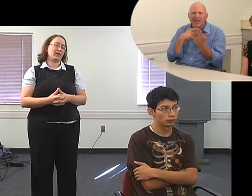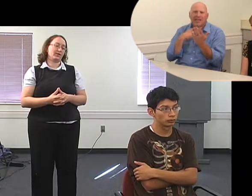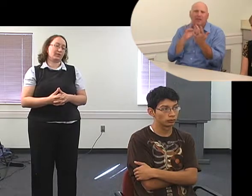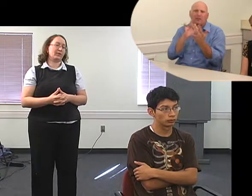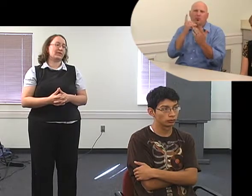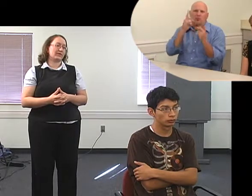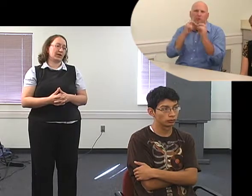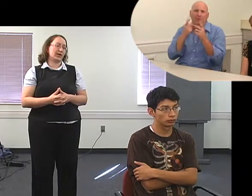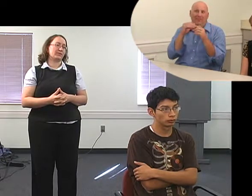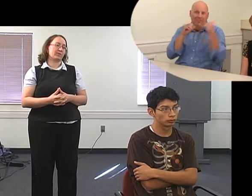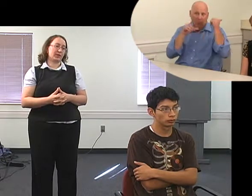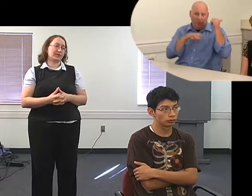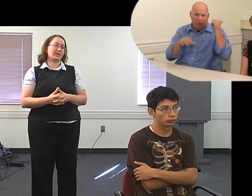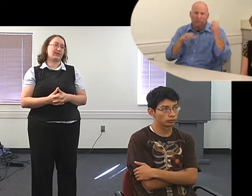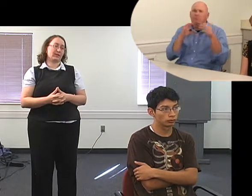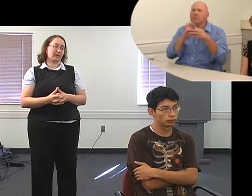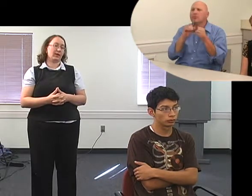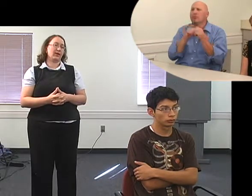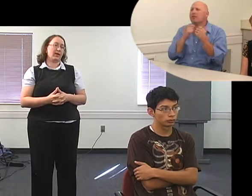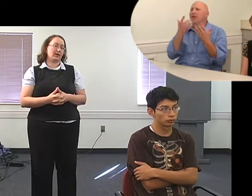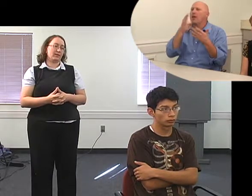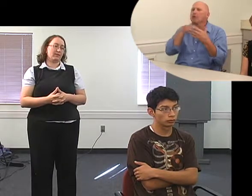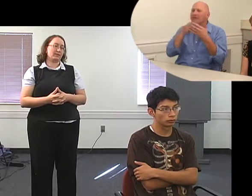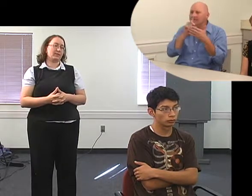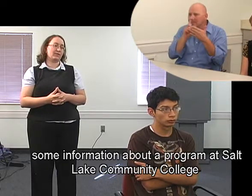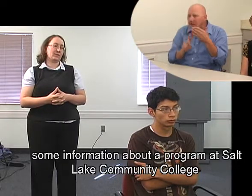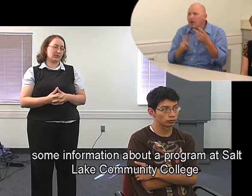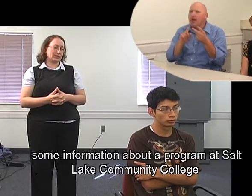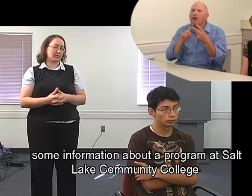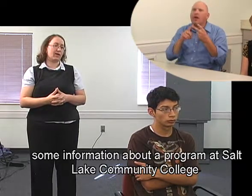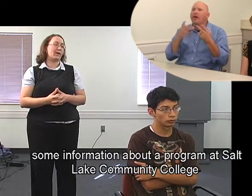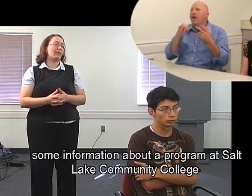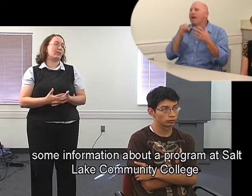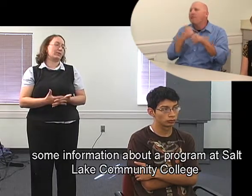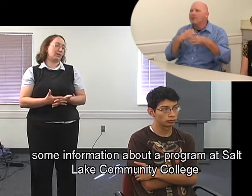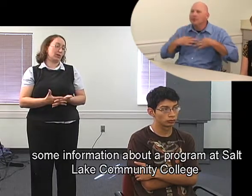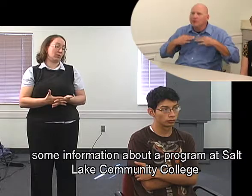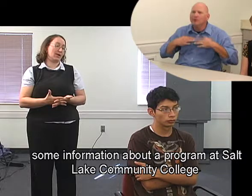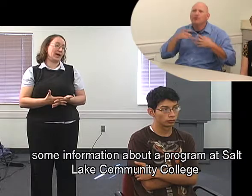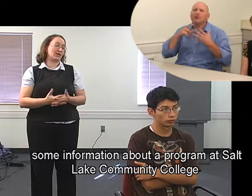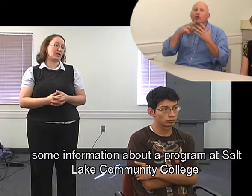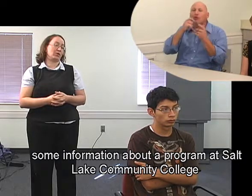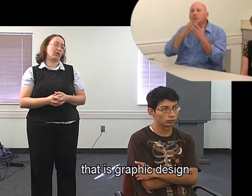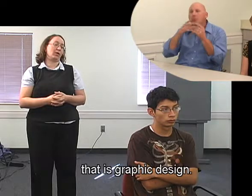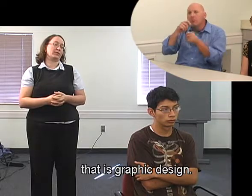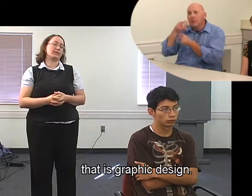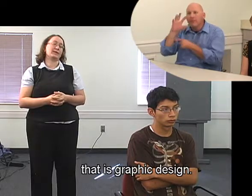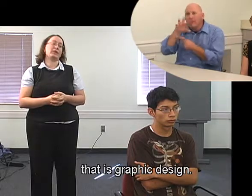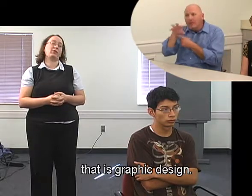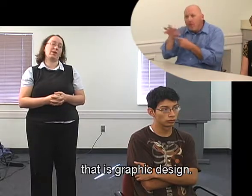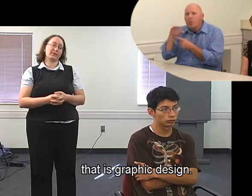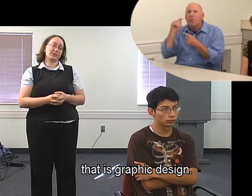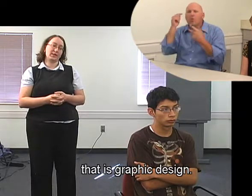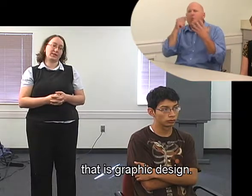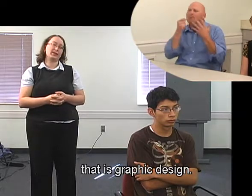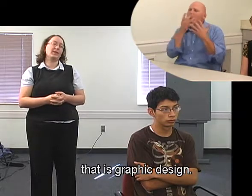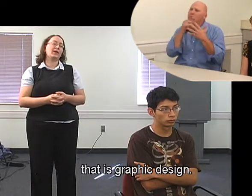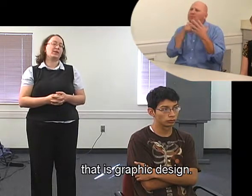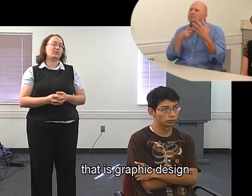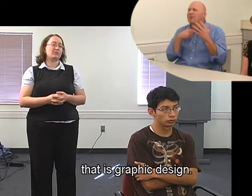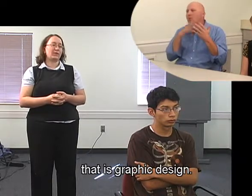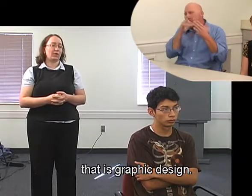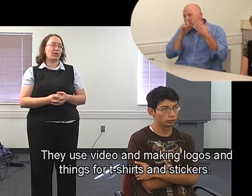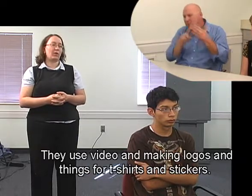with a previous VR counselor who actually gave me some information about a program at Salt Lake Community College that is like graphic design.